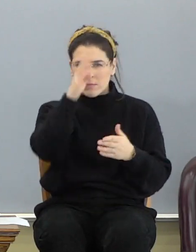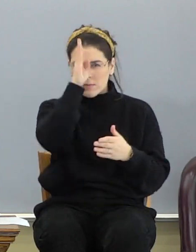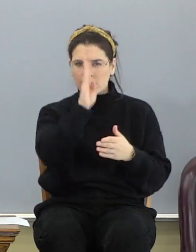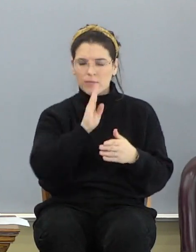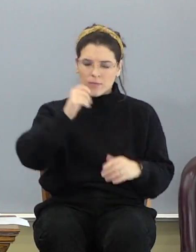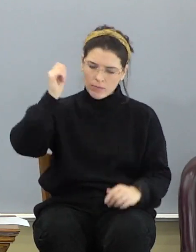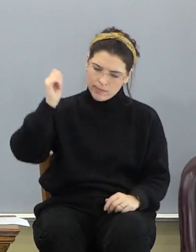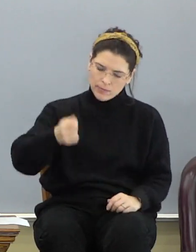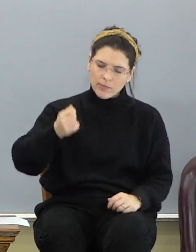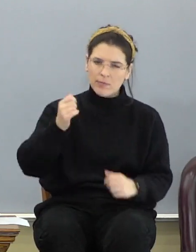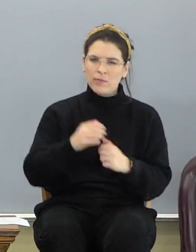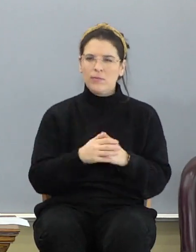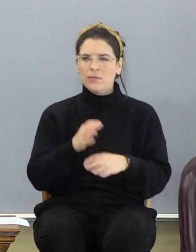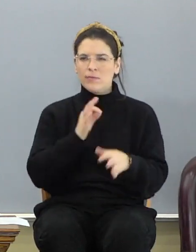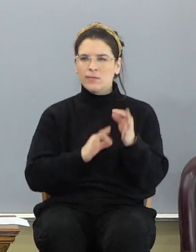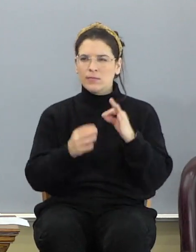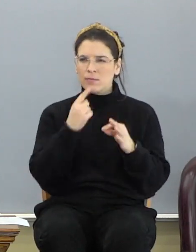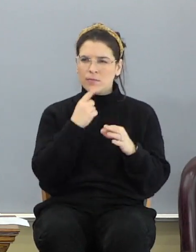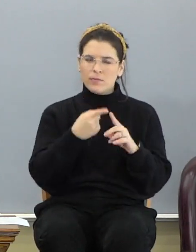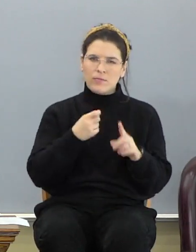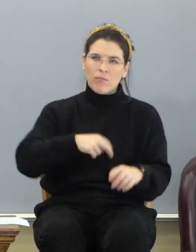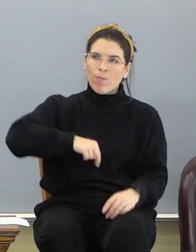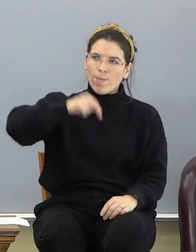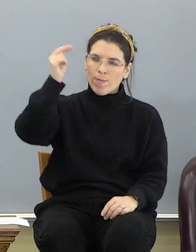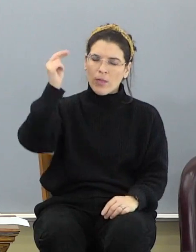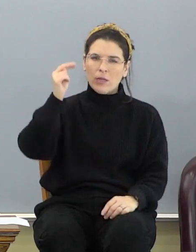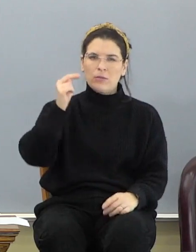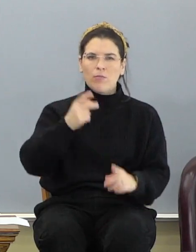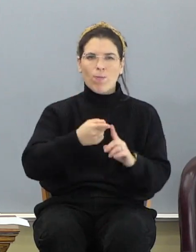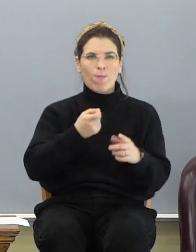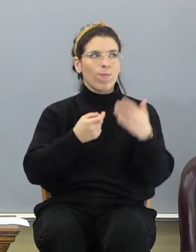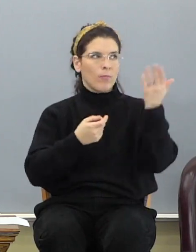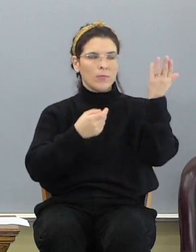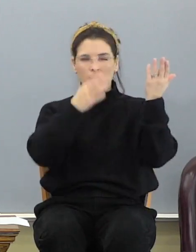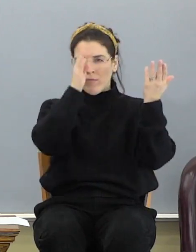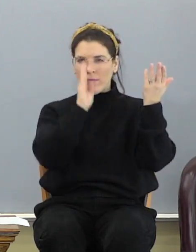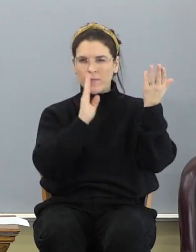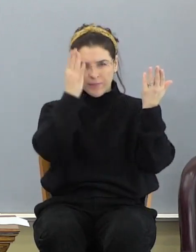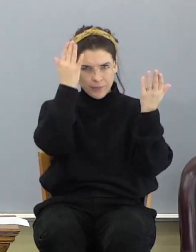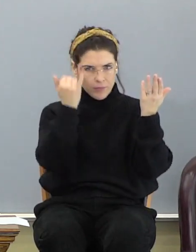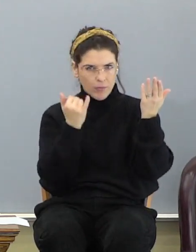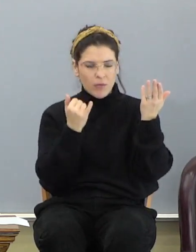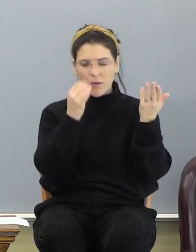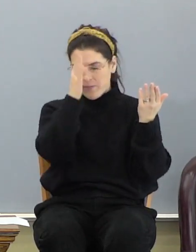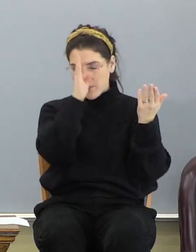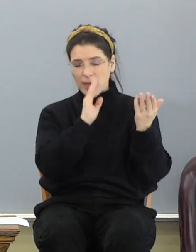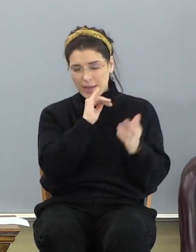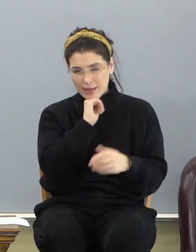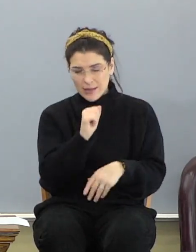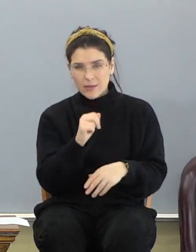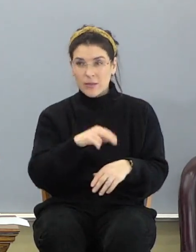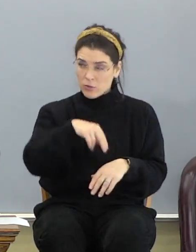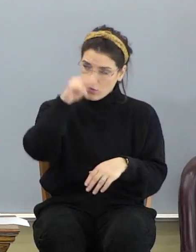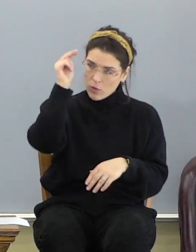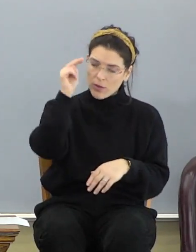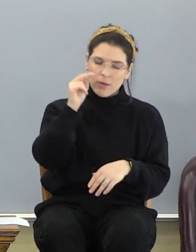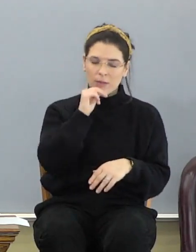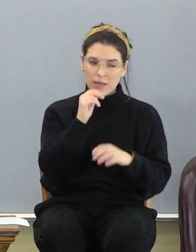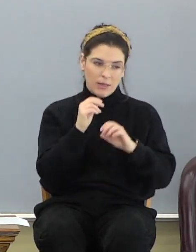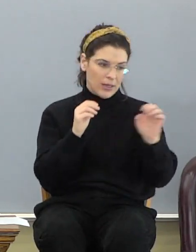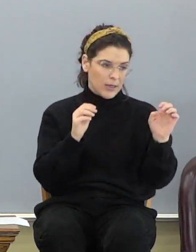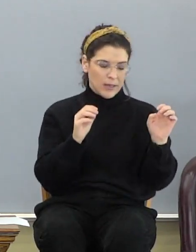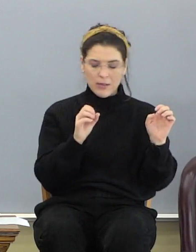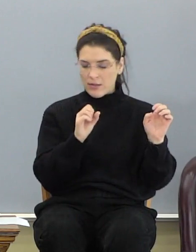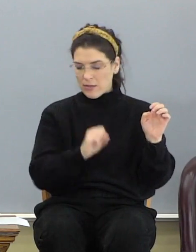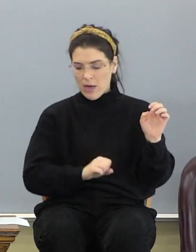judge. So instead of saying from the north, He says from God. Why? Because God, that's where God is. He's in the north. He's not in the east, not